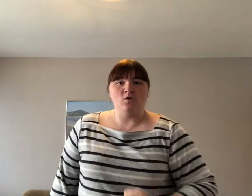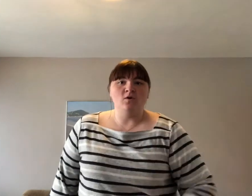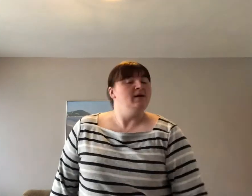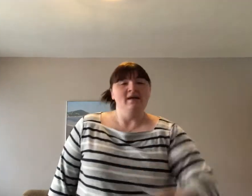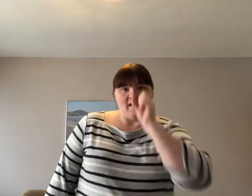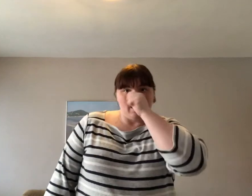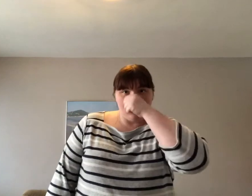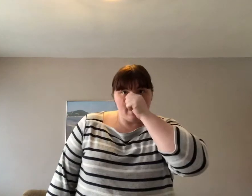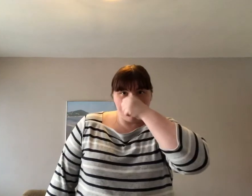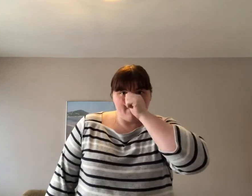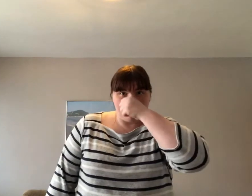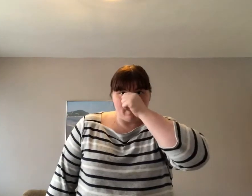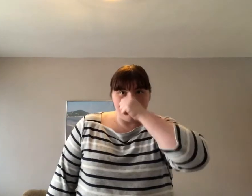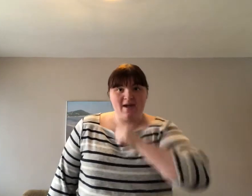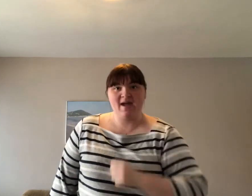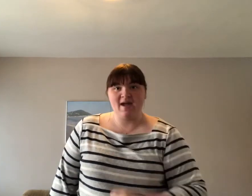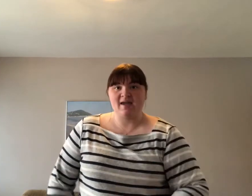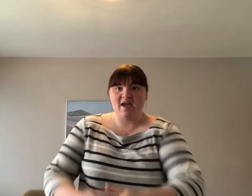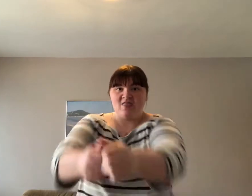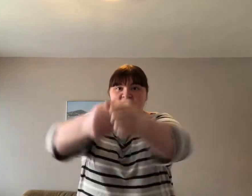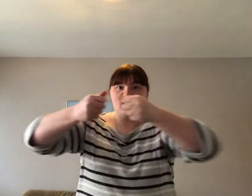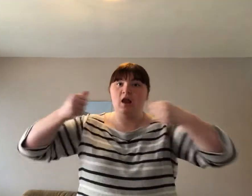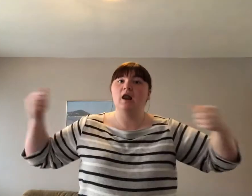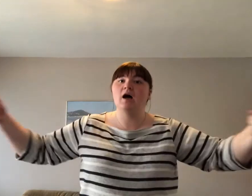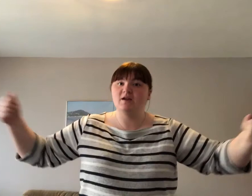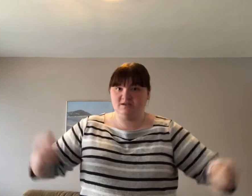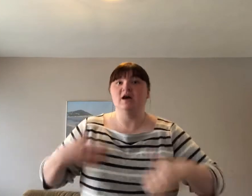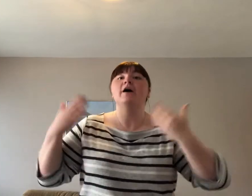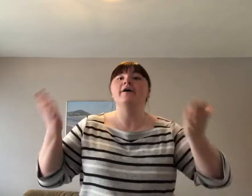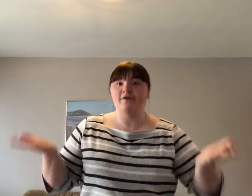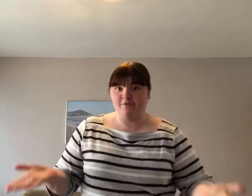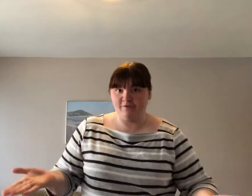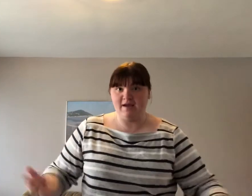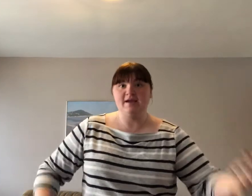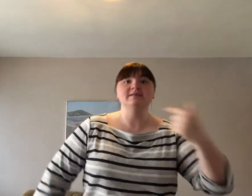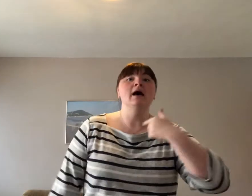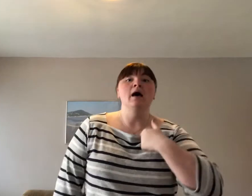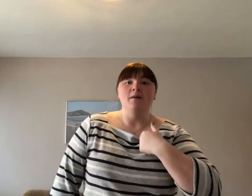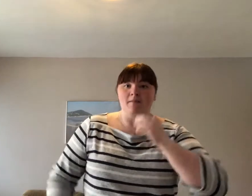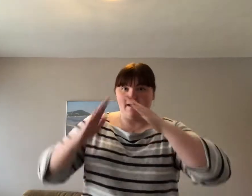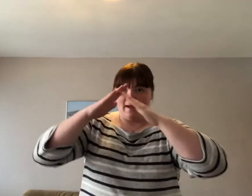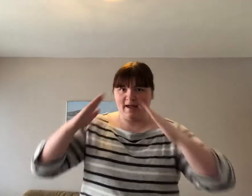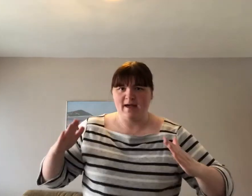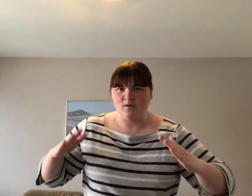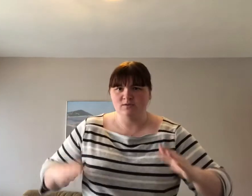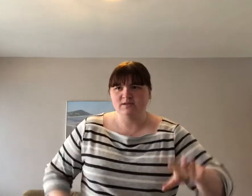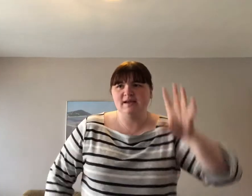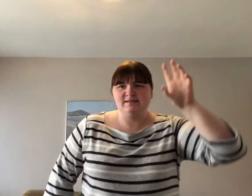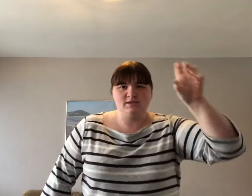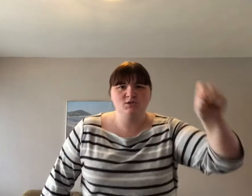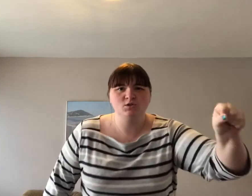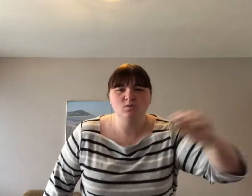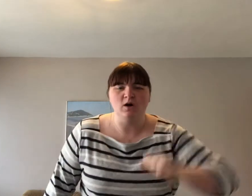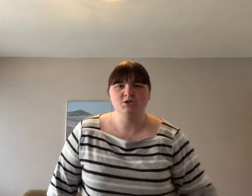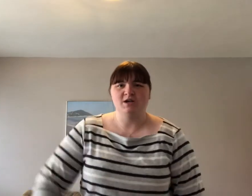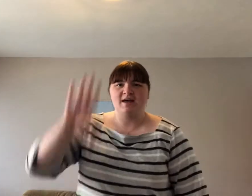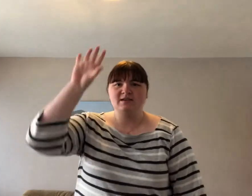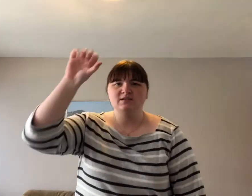Even the pig in the pig larder, agrees. My house is a squash and a